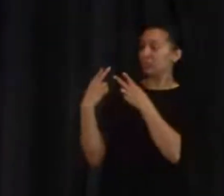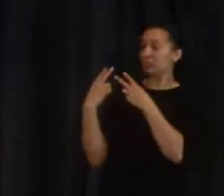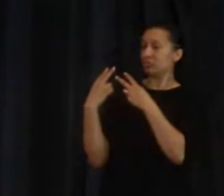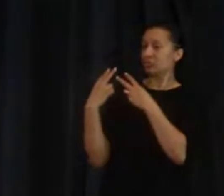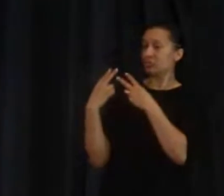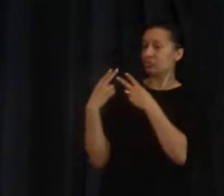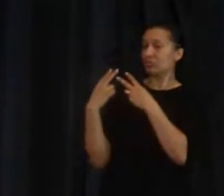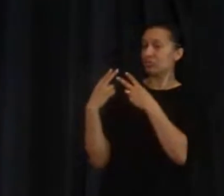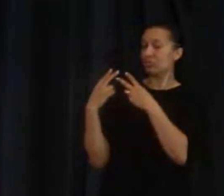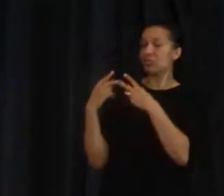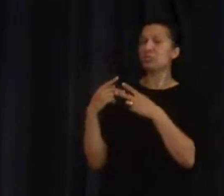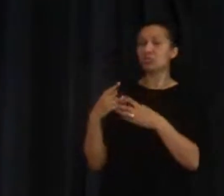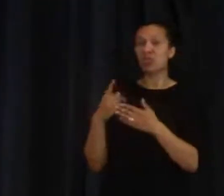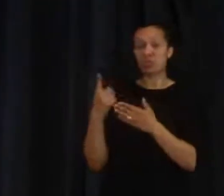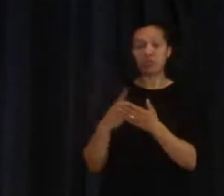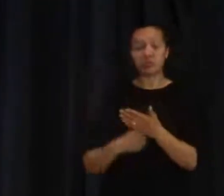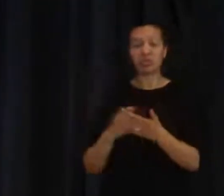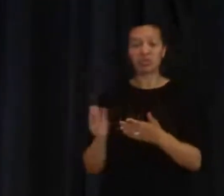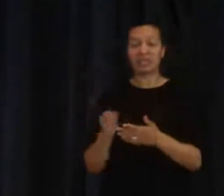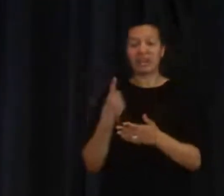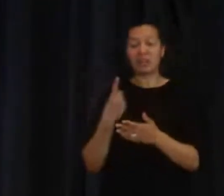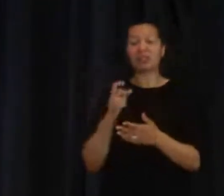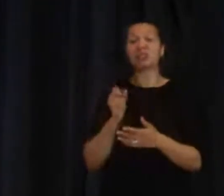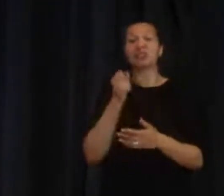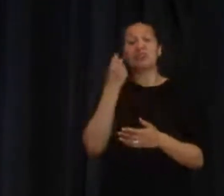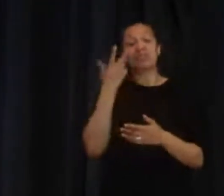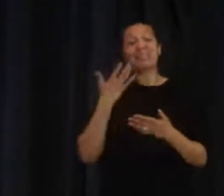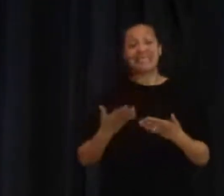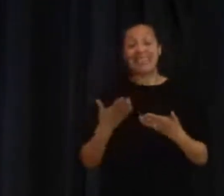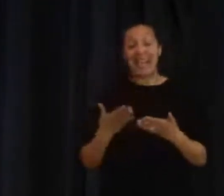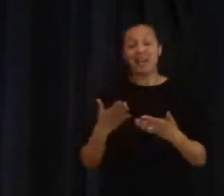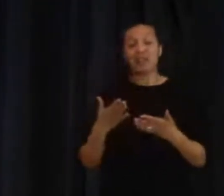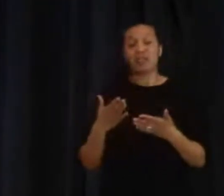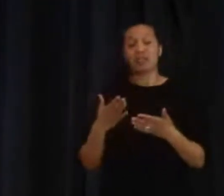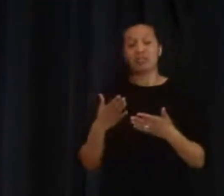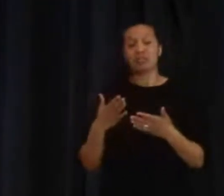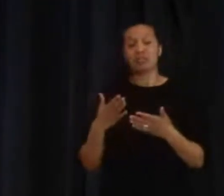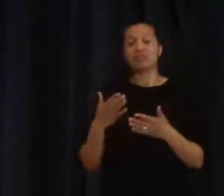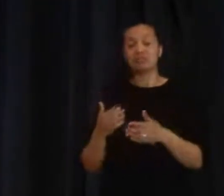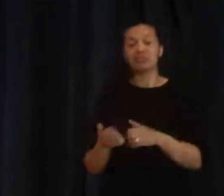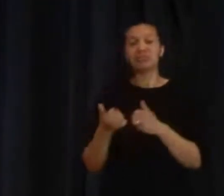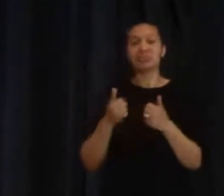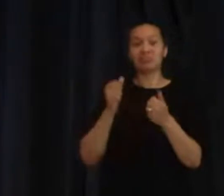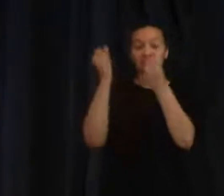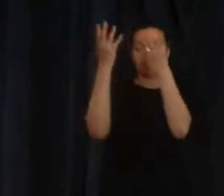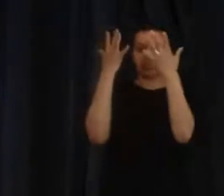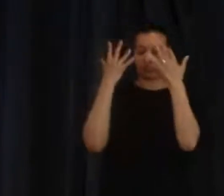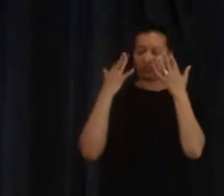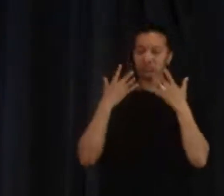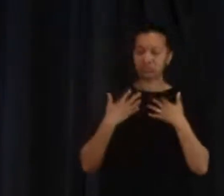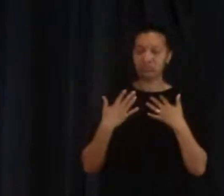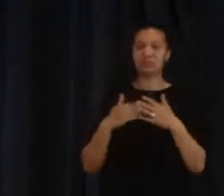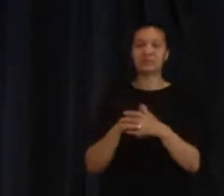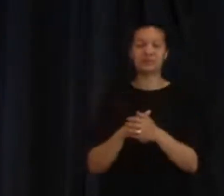it I realised that I was being baptised in the Holy Spirit. I was leading a youth alpha in a Baptist church in London.